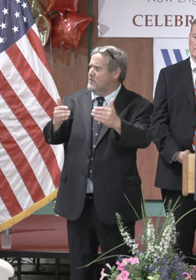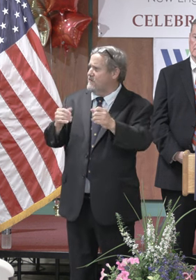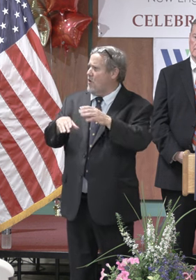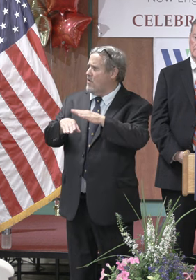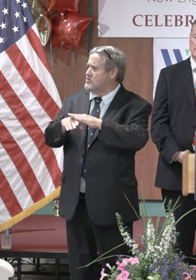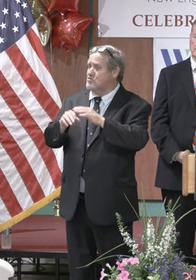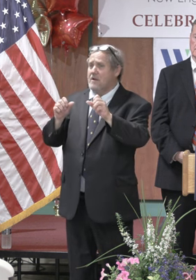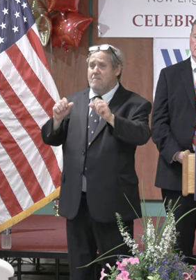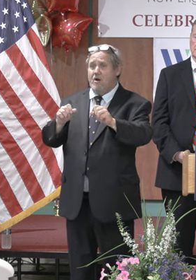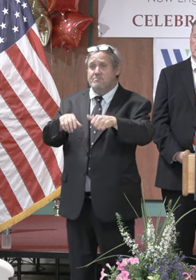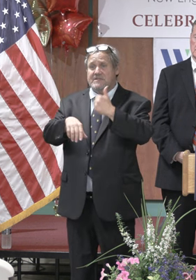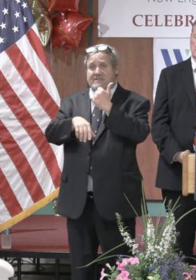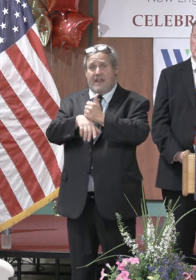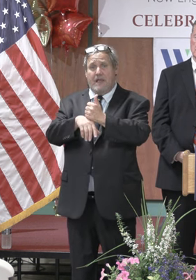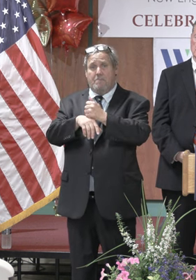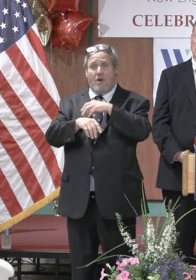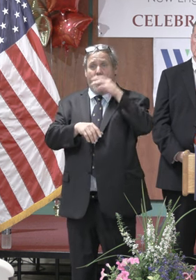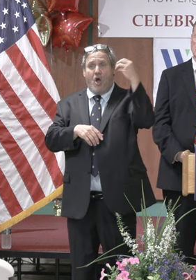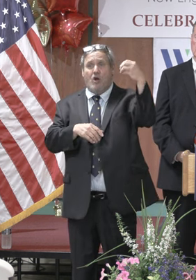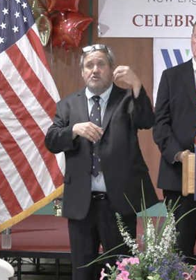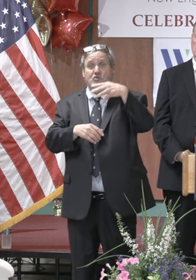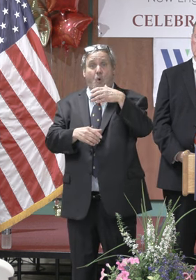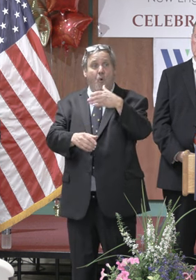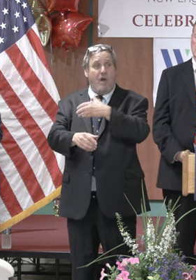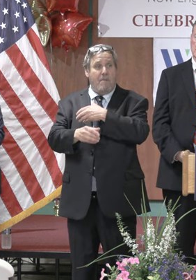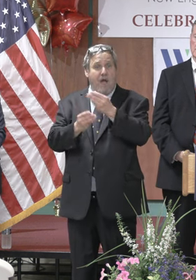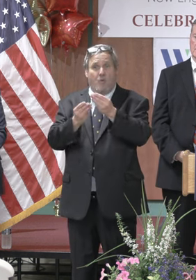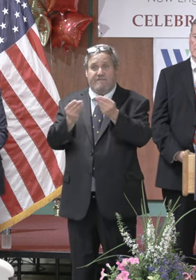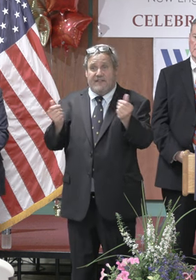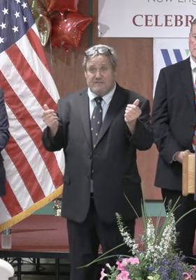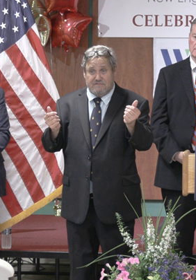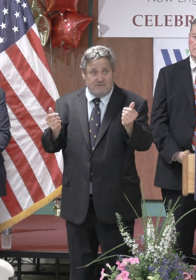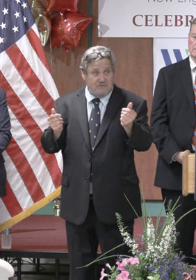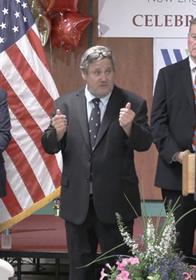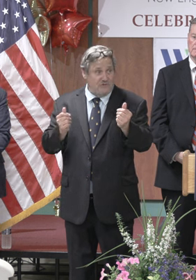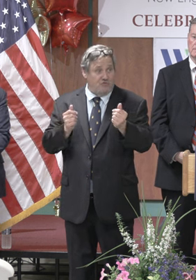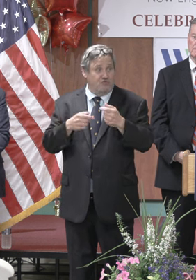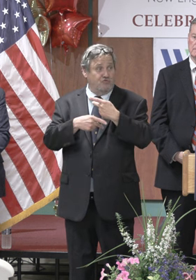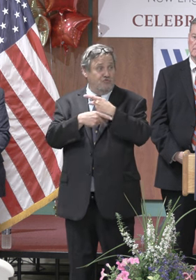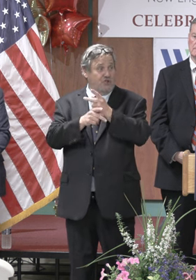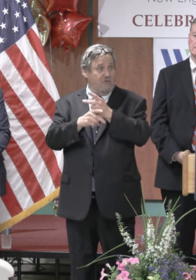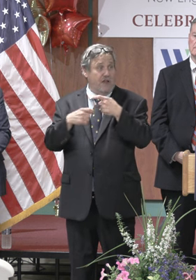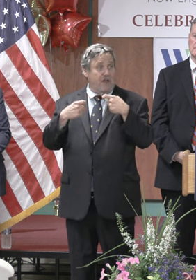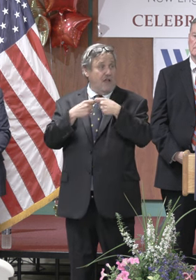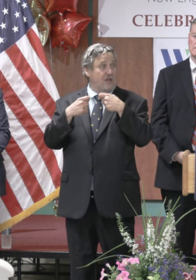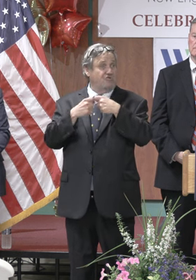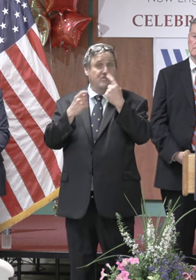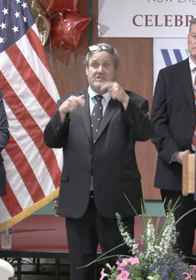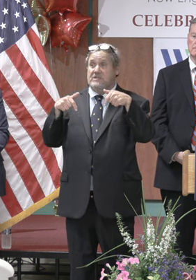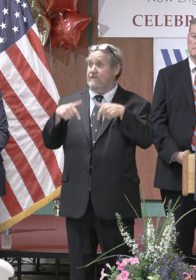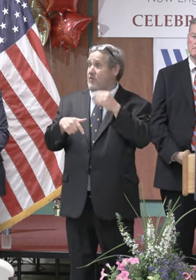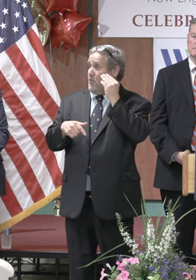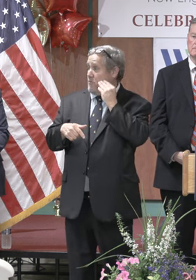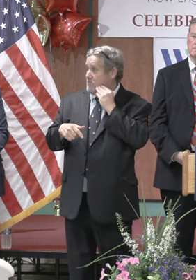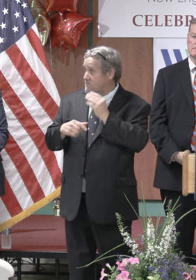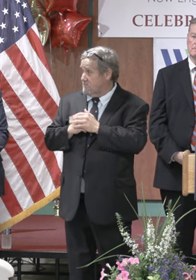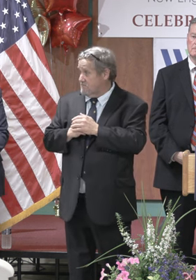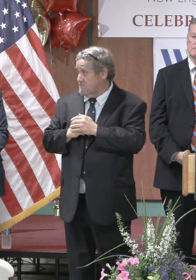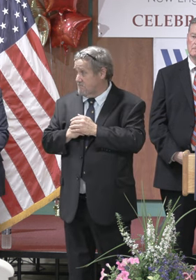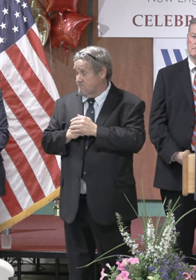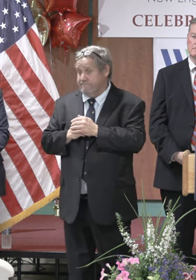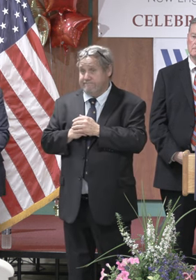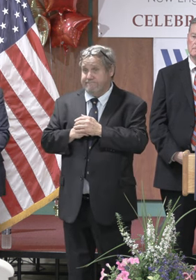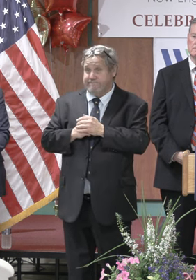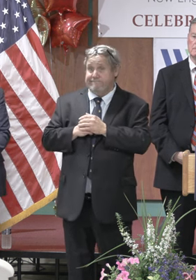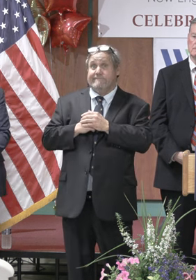some single family homes then we moved on to the idea of a solar field which would actually generate electricity